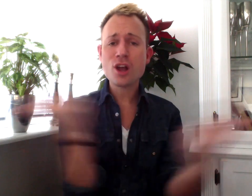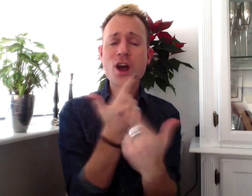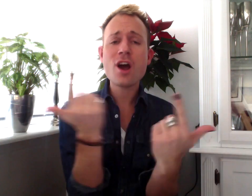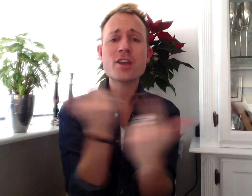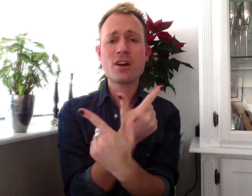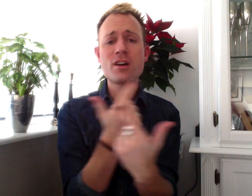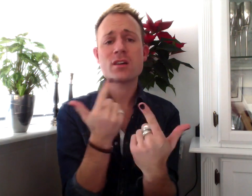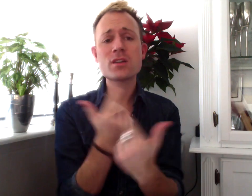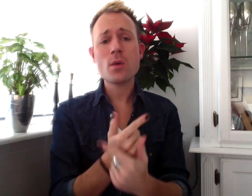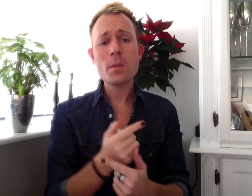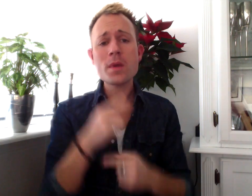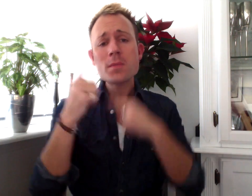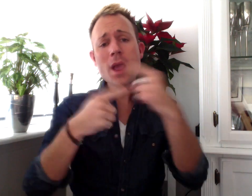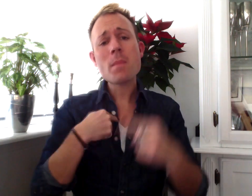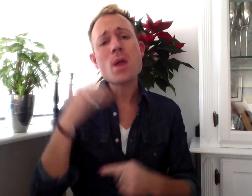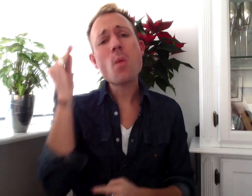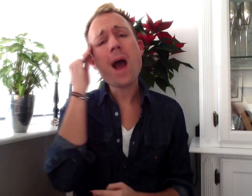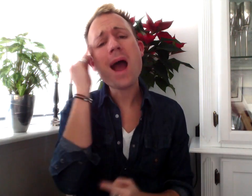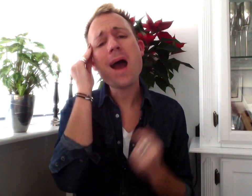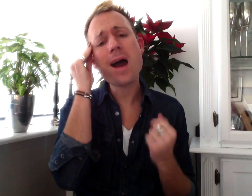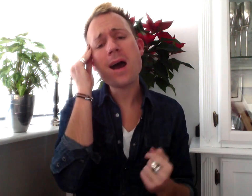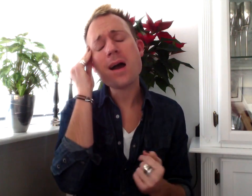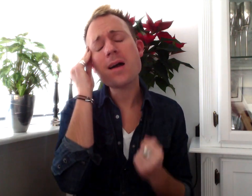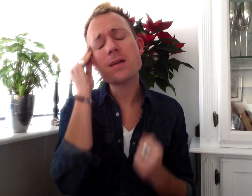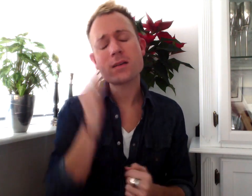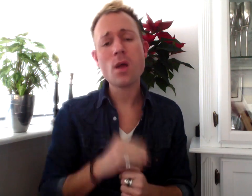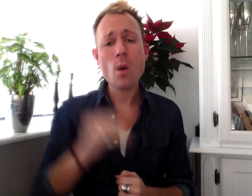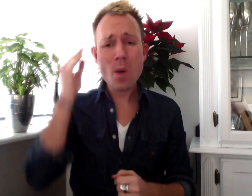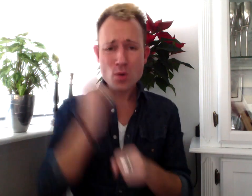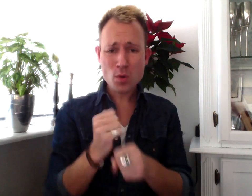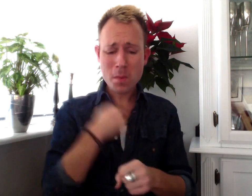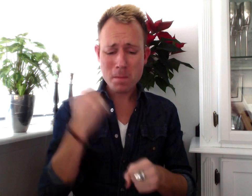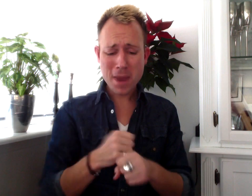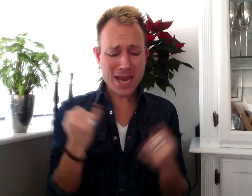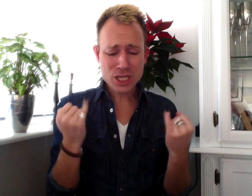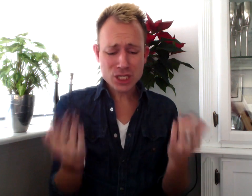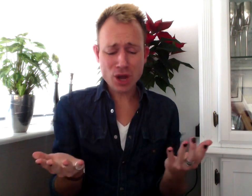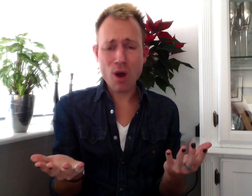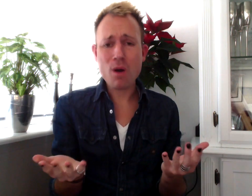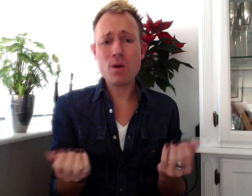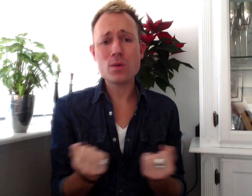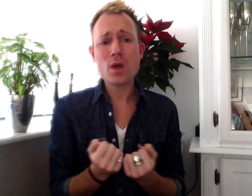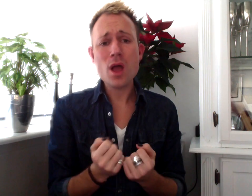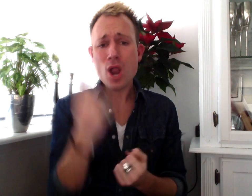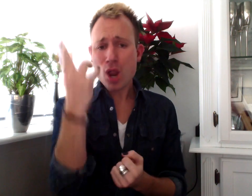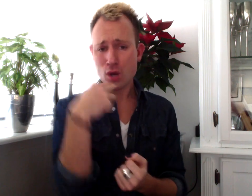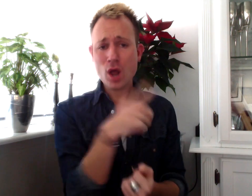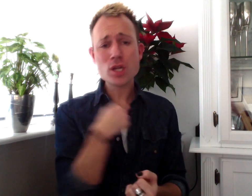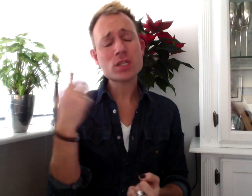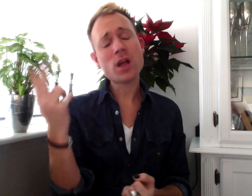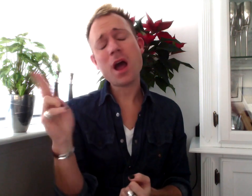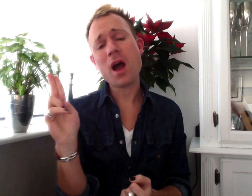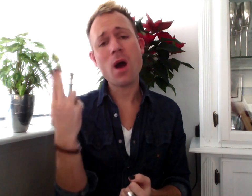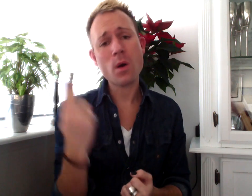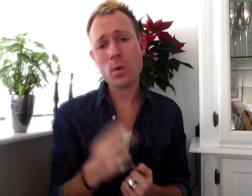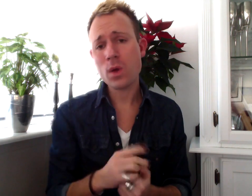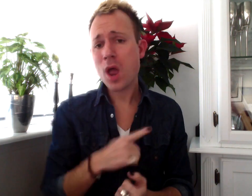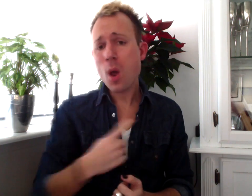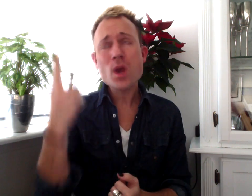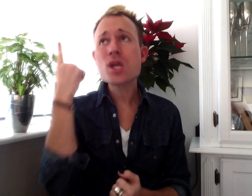other apart? Please tell me why, why do we make it so odd? Look at us now, we